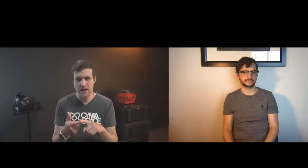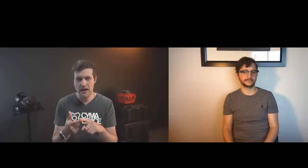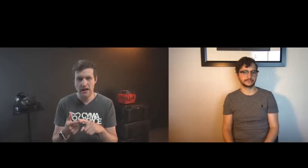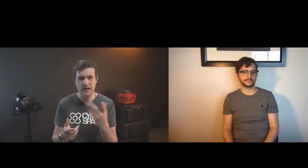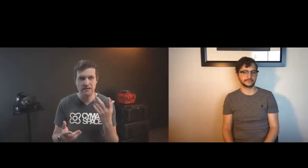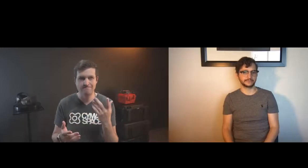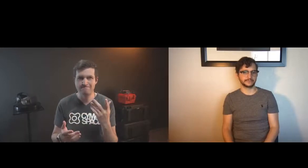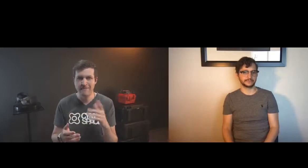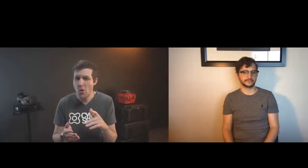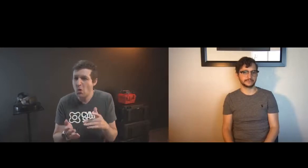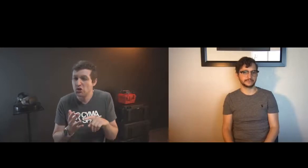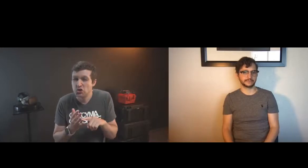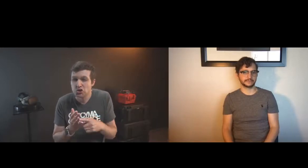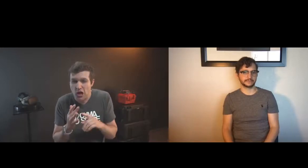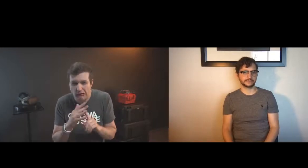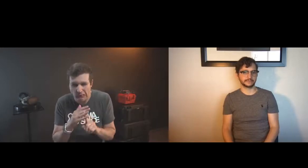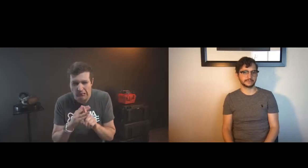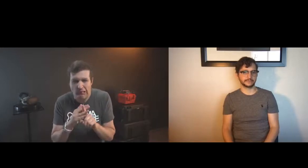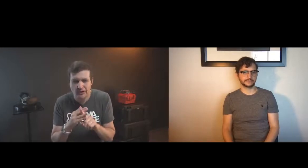they don't have sign language support